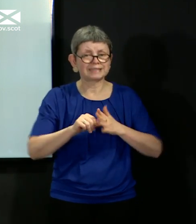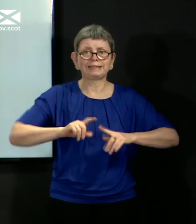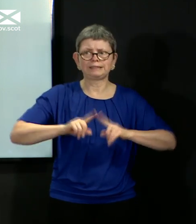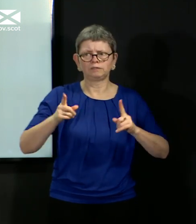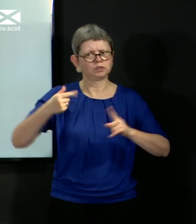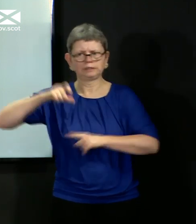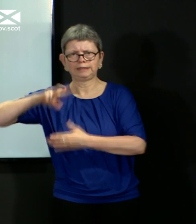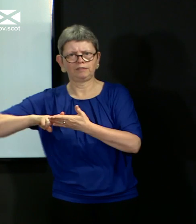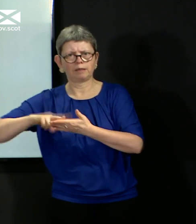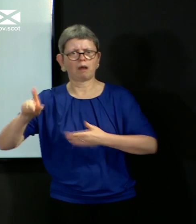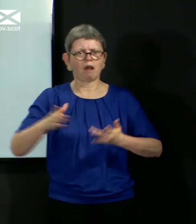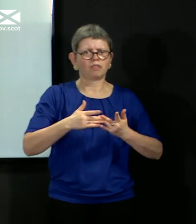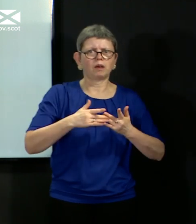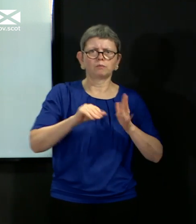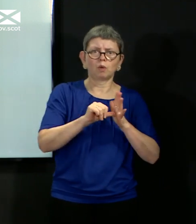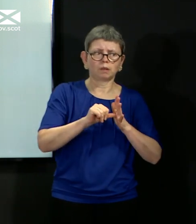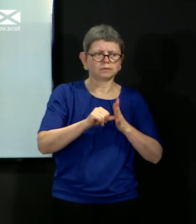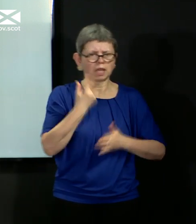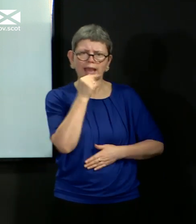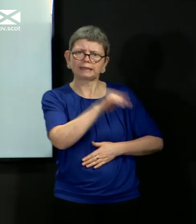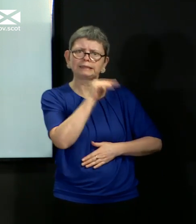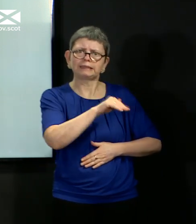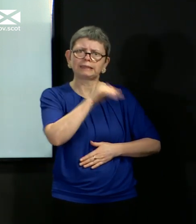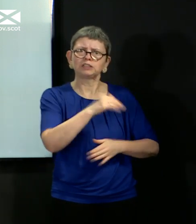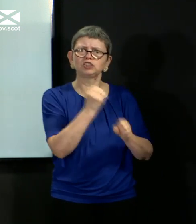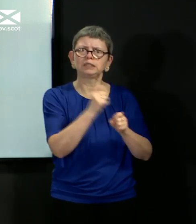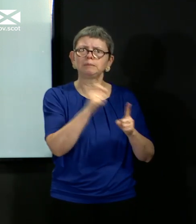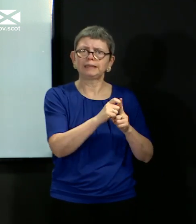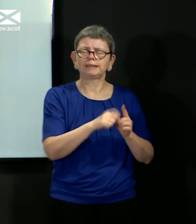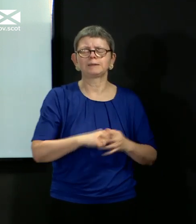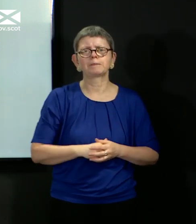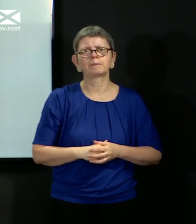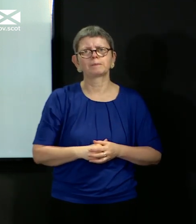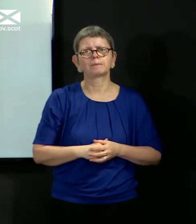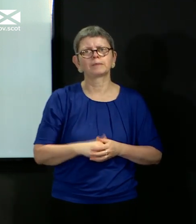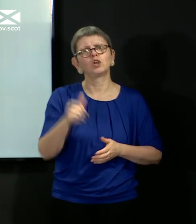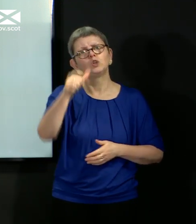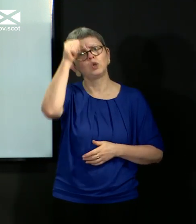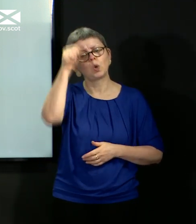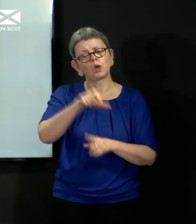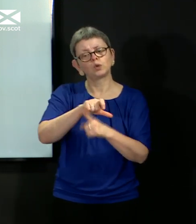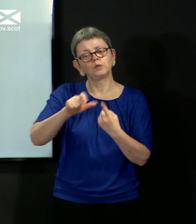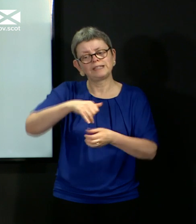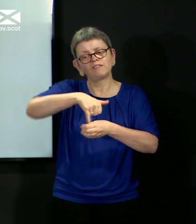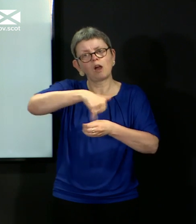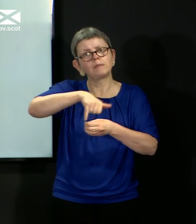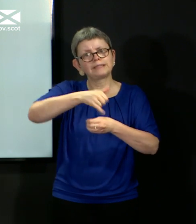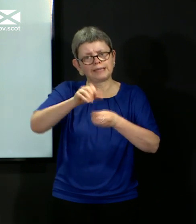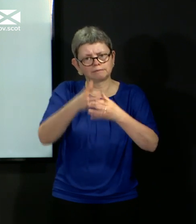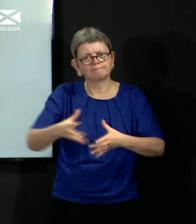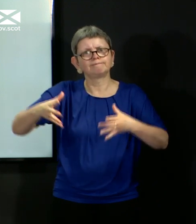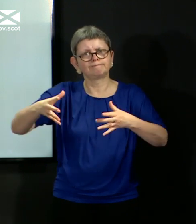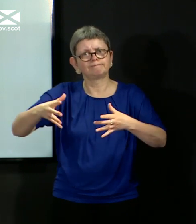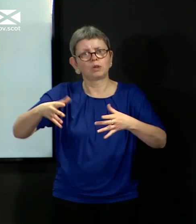questions. It's also the case that we have expanded, as you know, community pharmacy. And both your GP